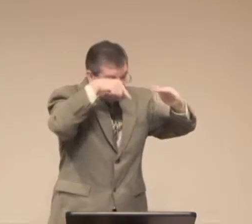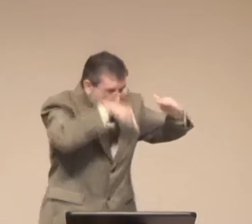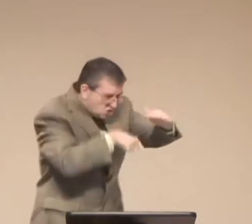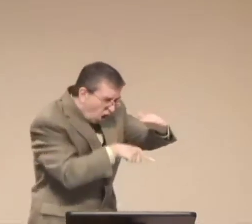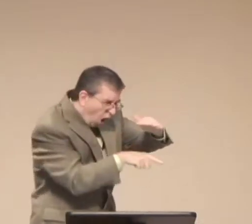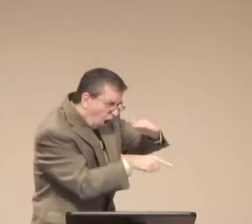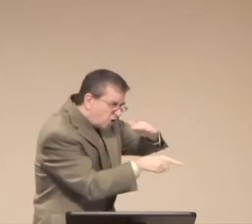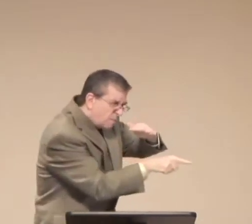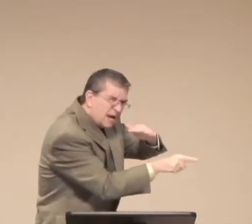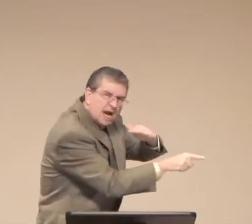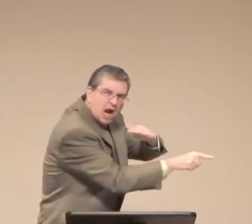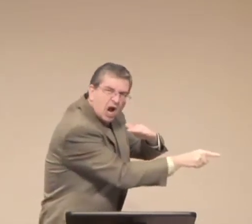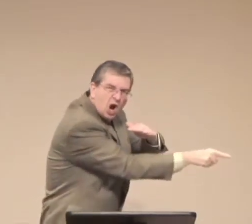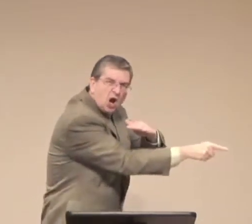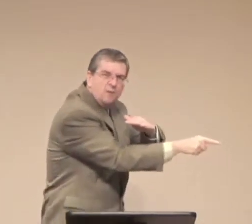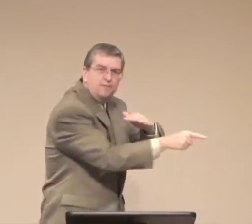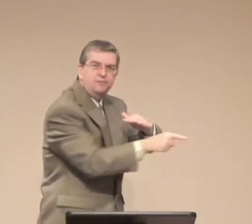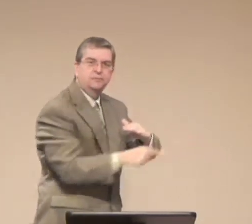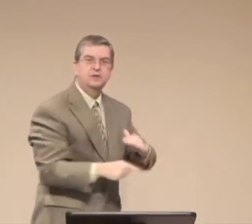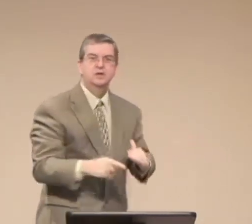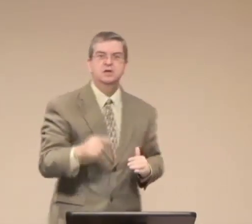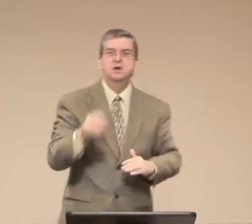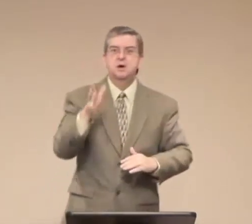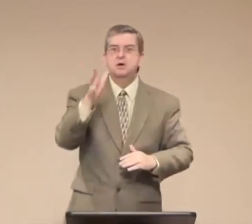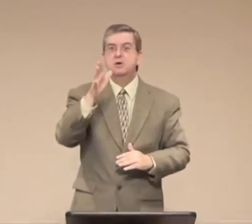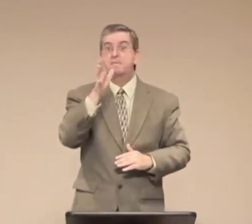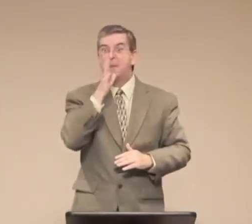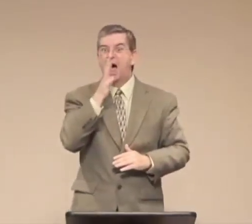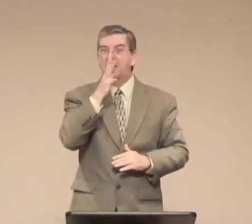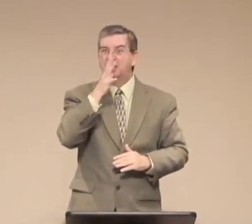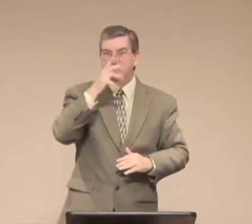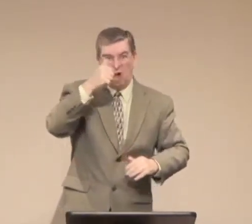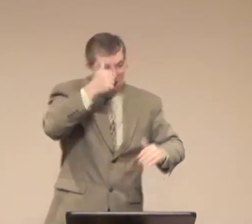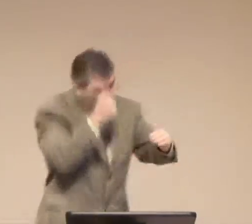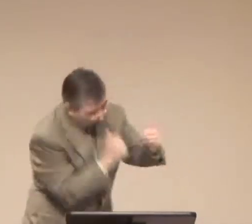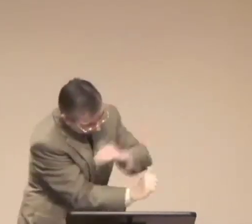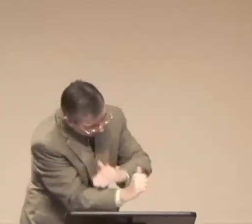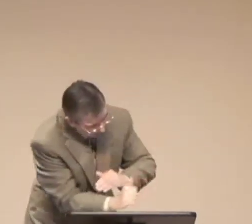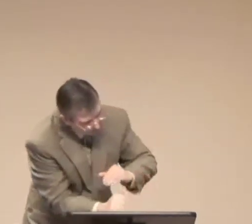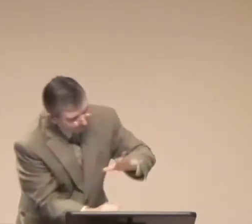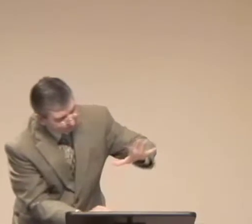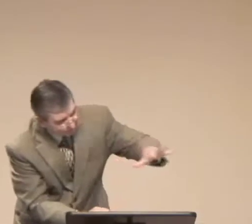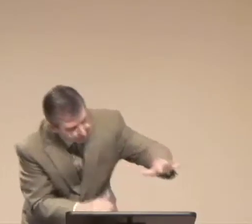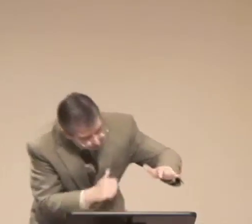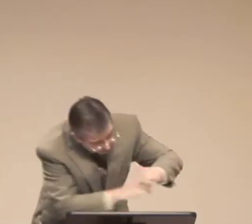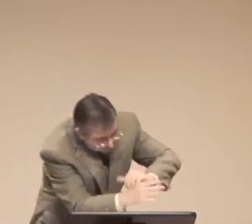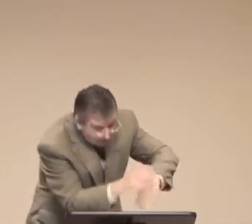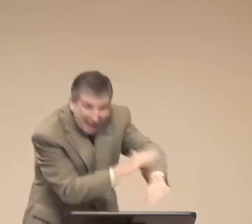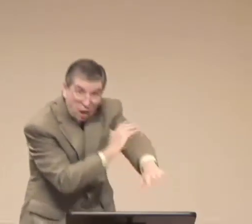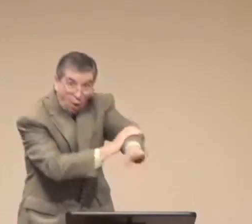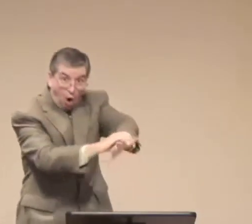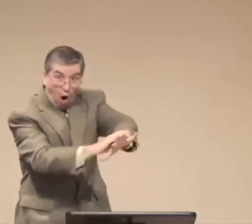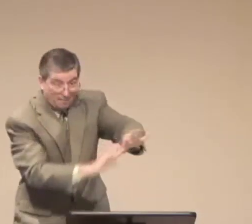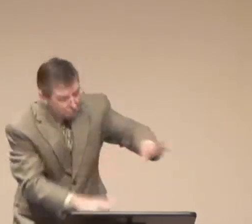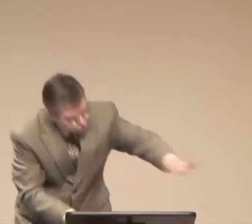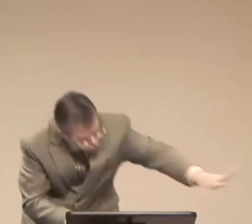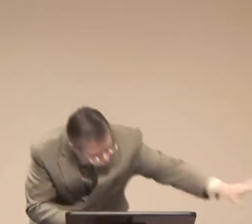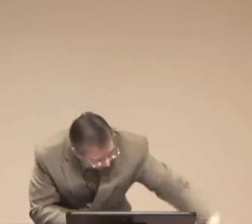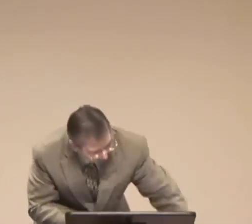Well, this is a story about someone I heard. The son went underneath the bed to hide from the mother. And the mother came in.